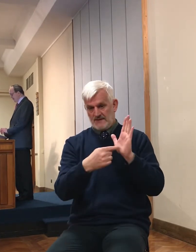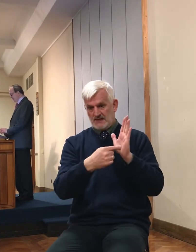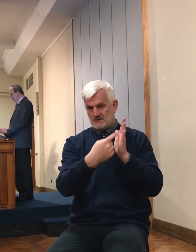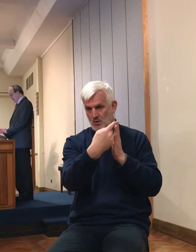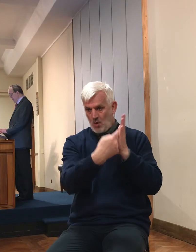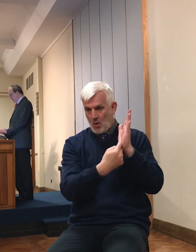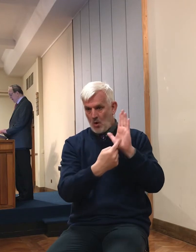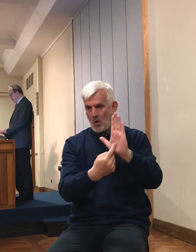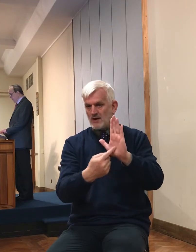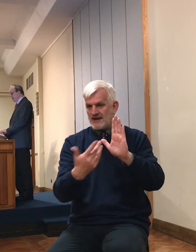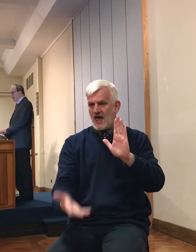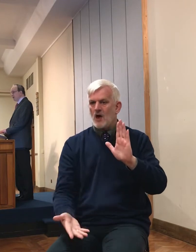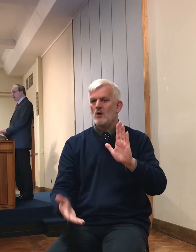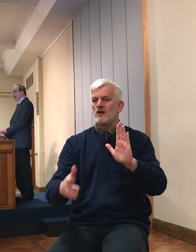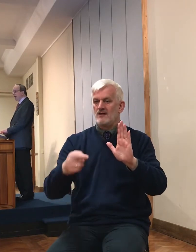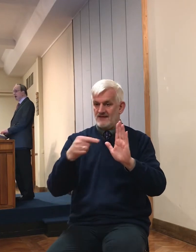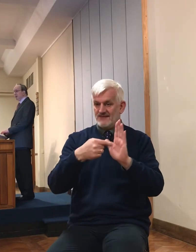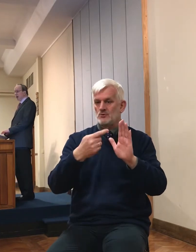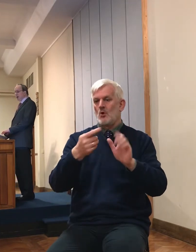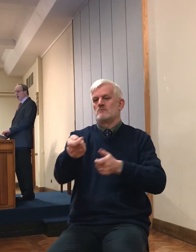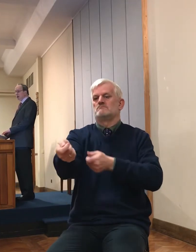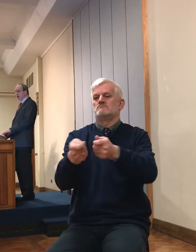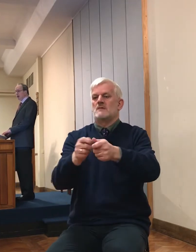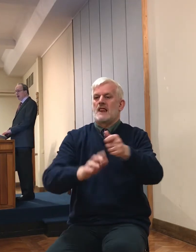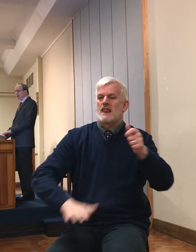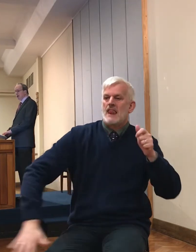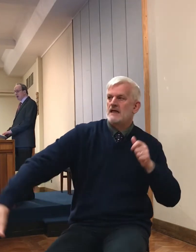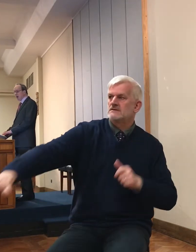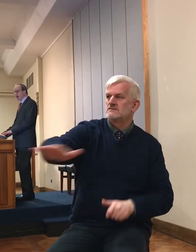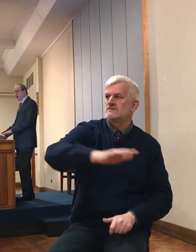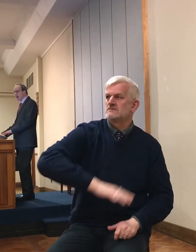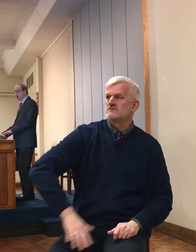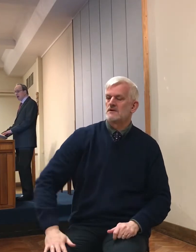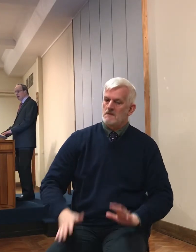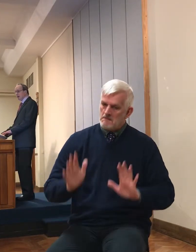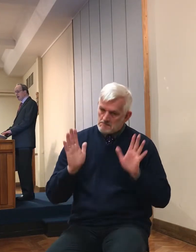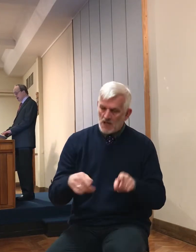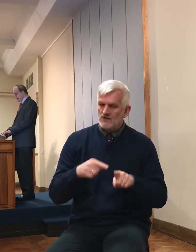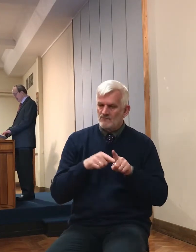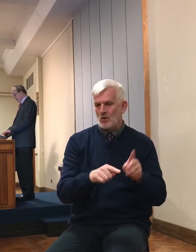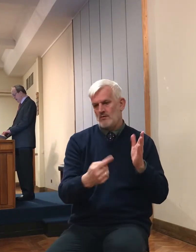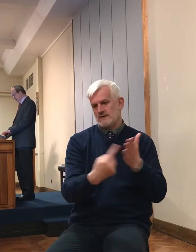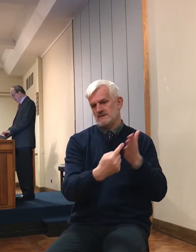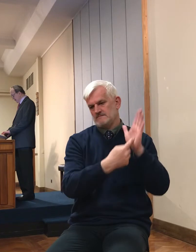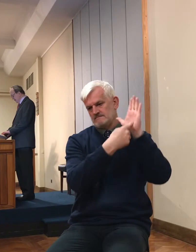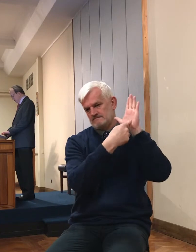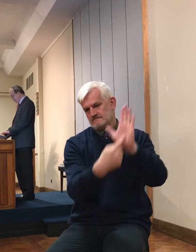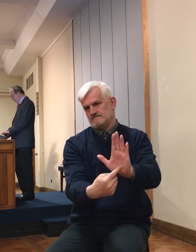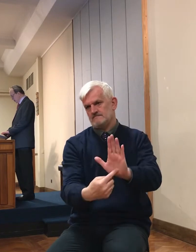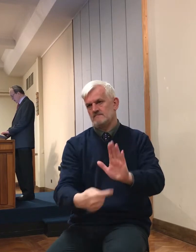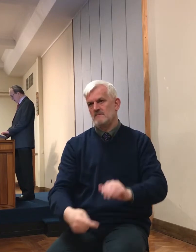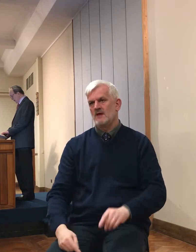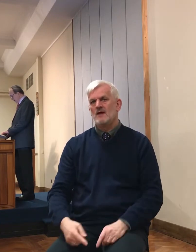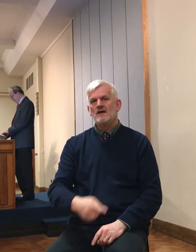and these standards were diametrically opposed to the conduct of the Canaanites, who would be under